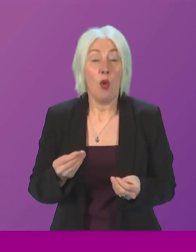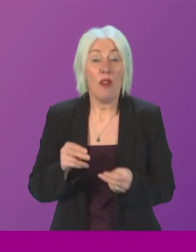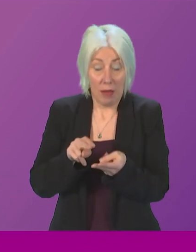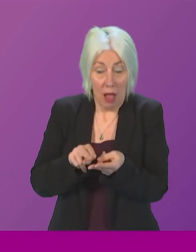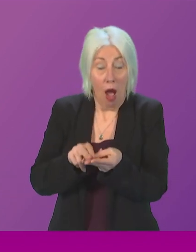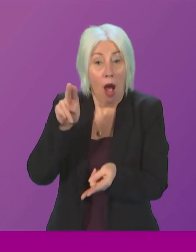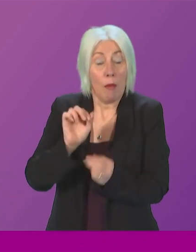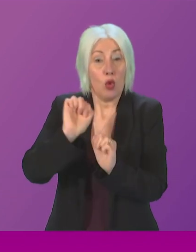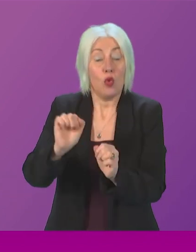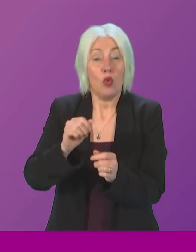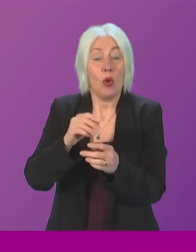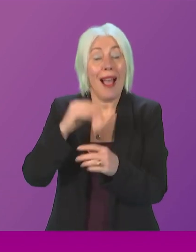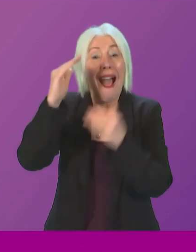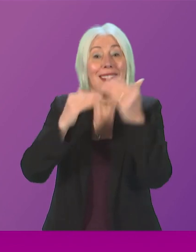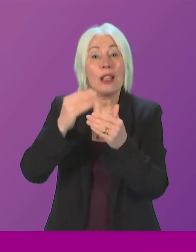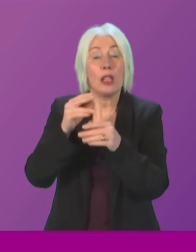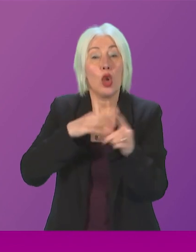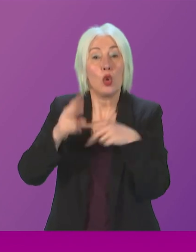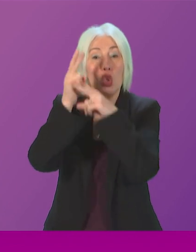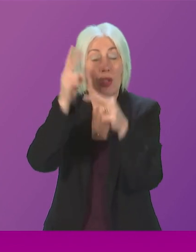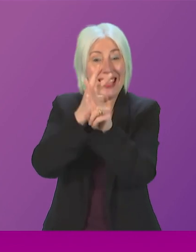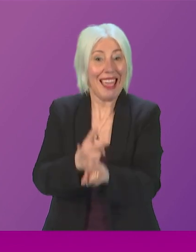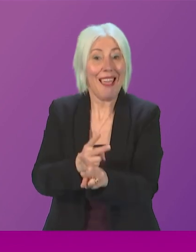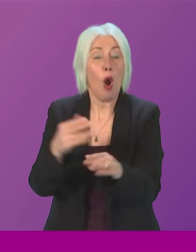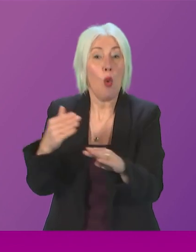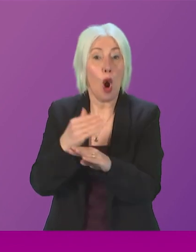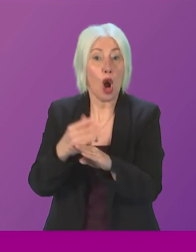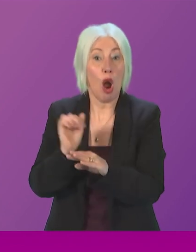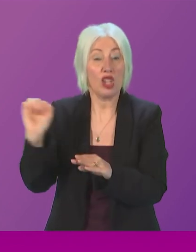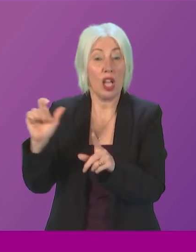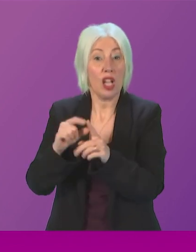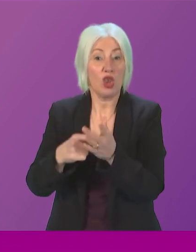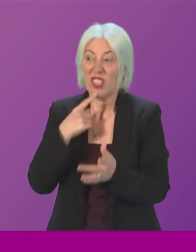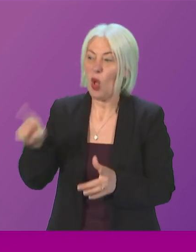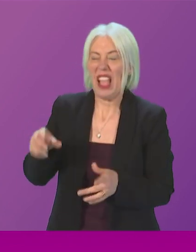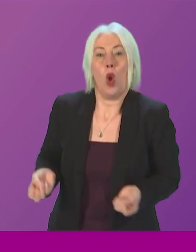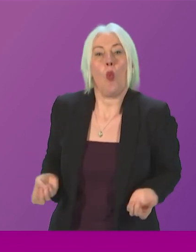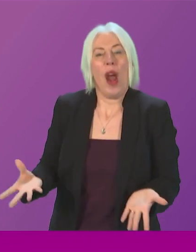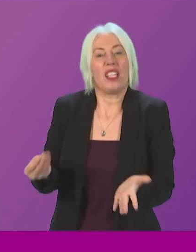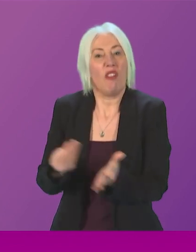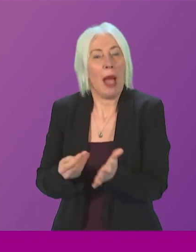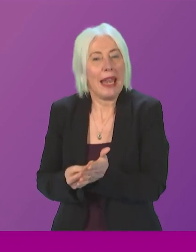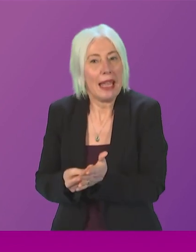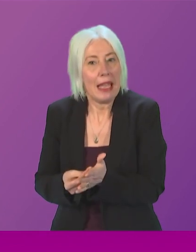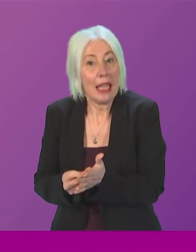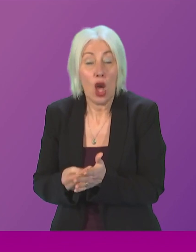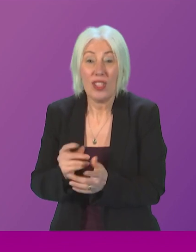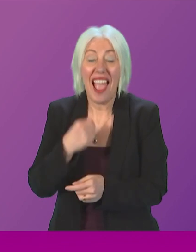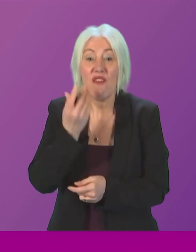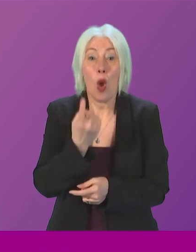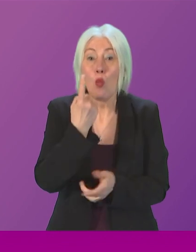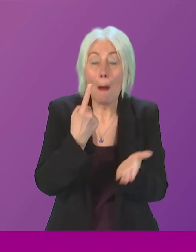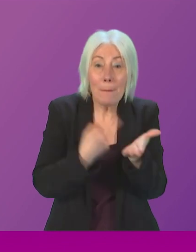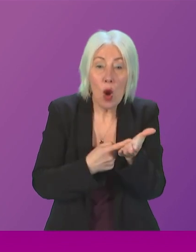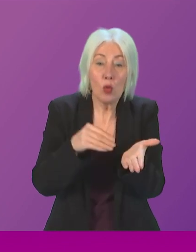uplift to adult social care workers, Douglas Ross describes that as a waste of money. Because every penny we spend on